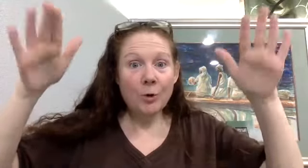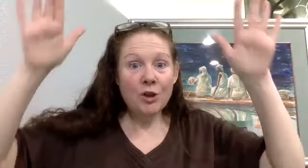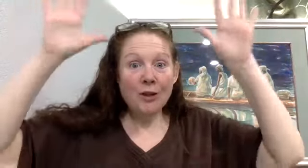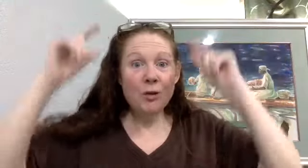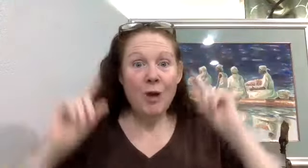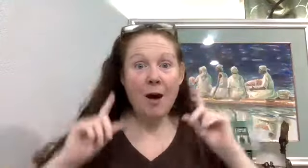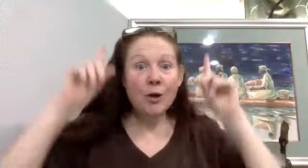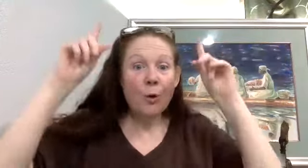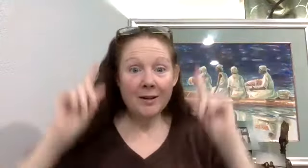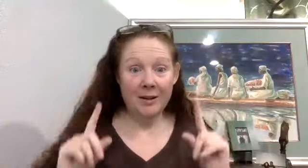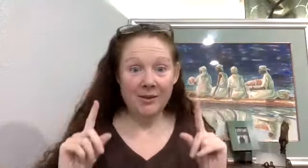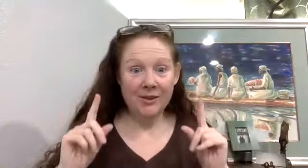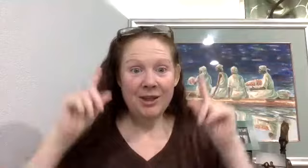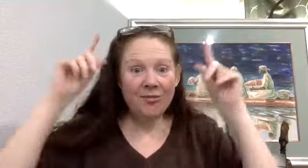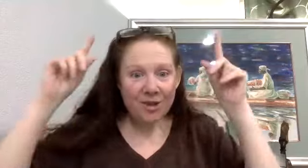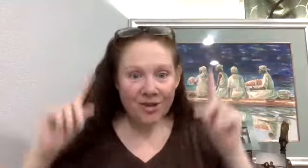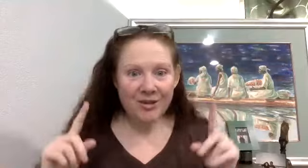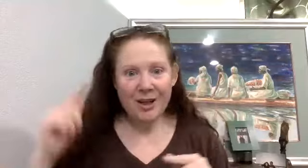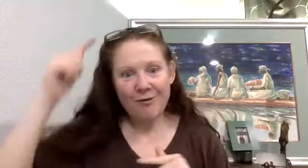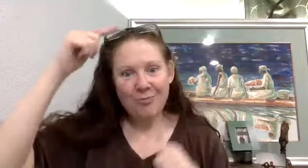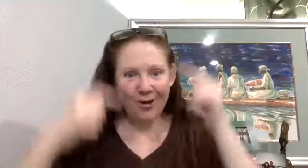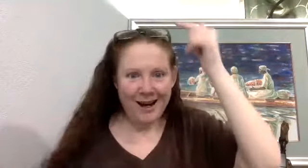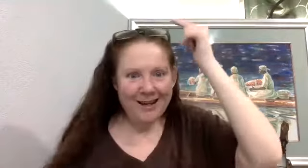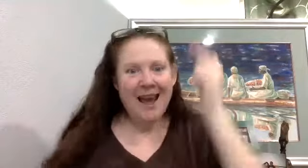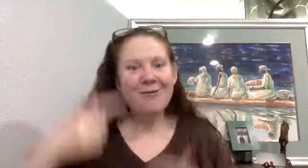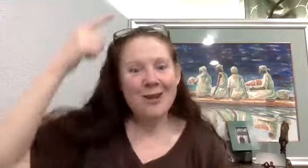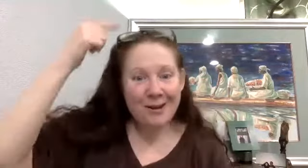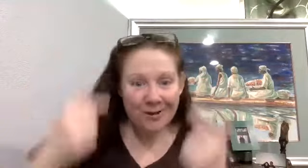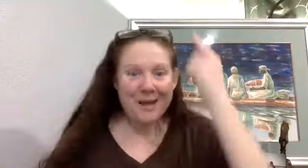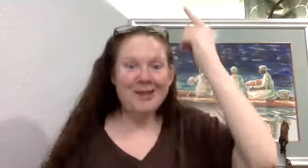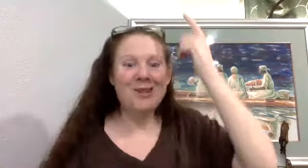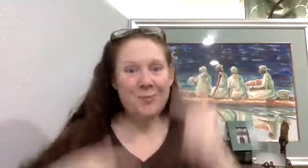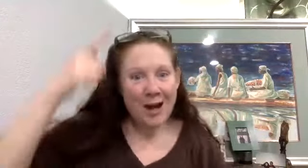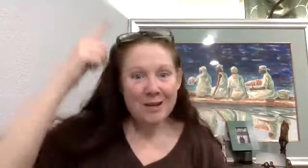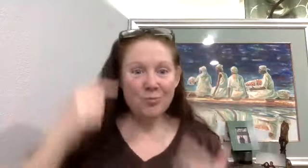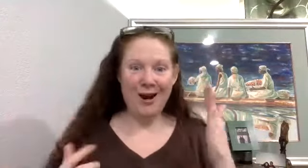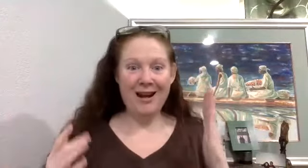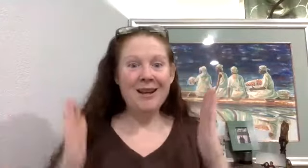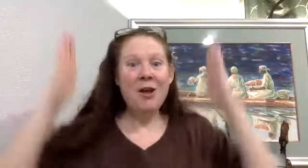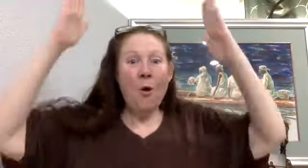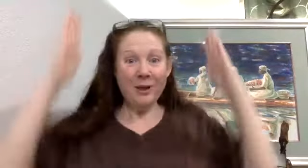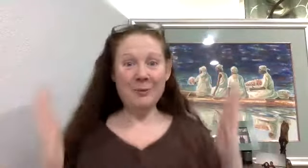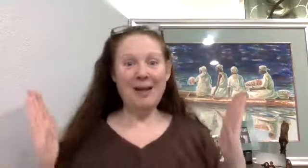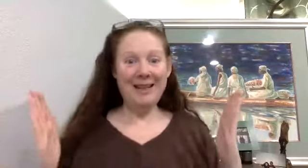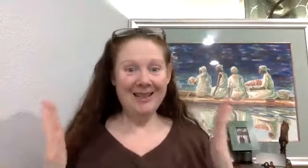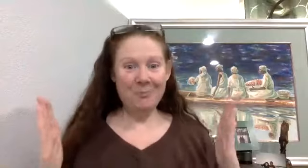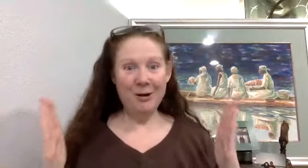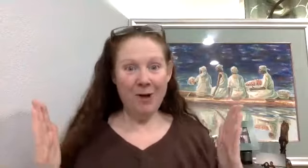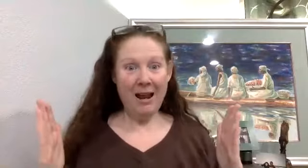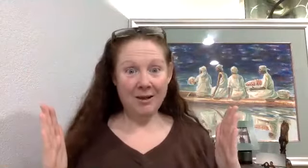which is how the quickness, the efficiency of our brain, afferent and efferent messages, body and brain, the spine needs to be erect.